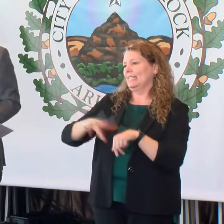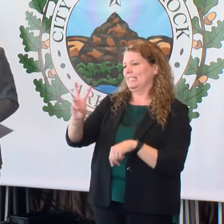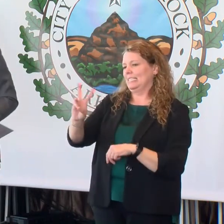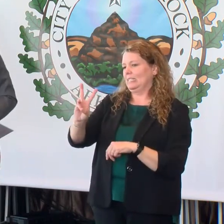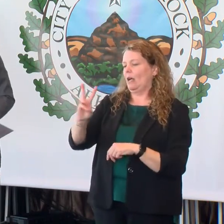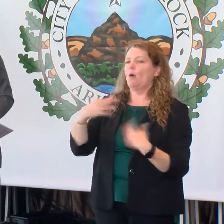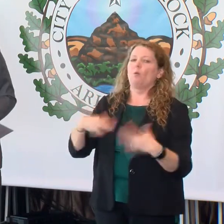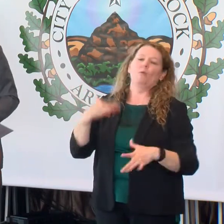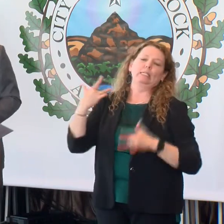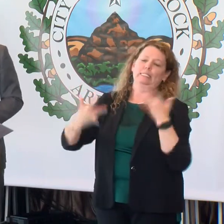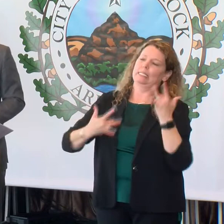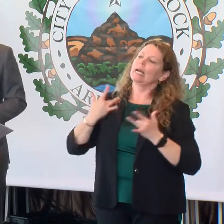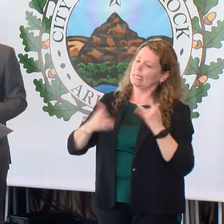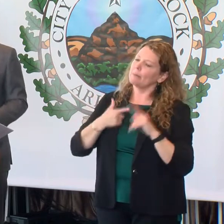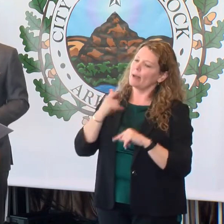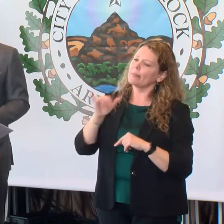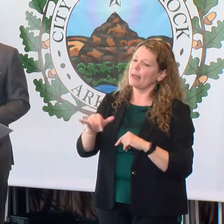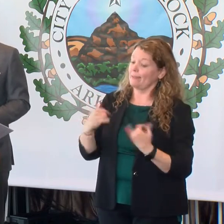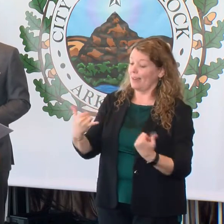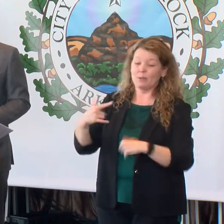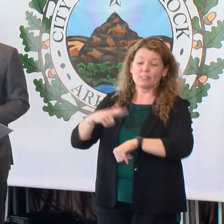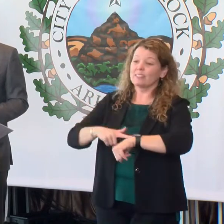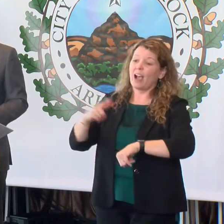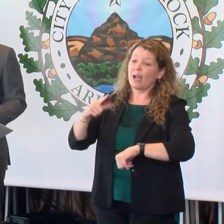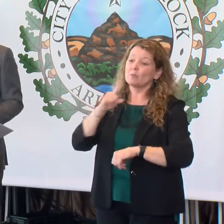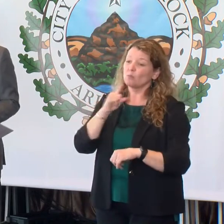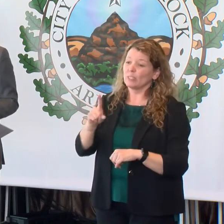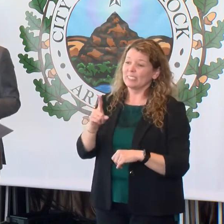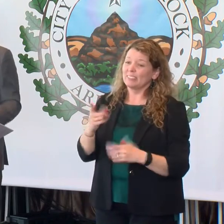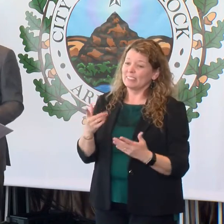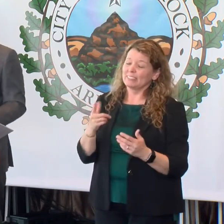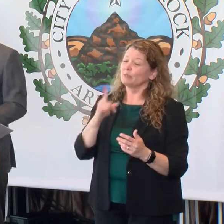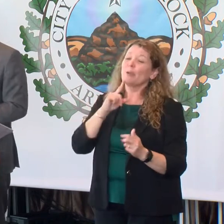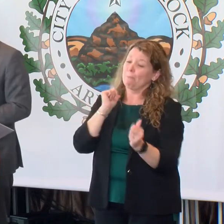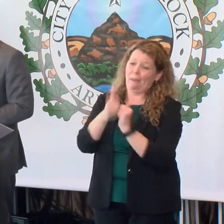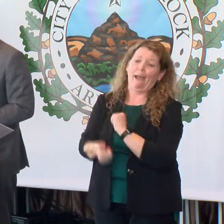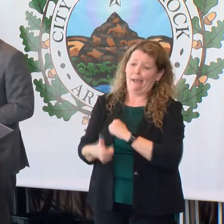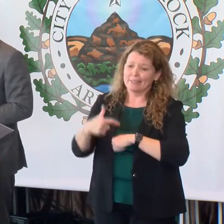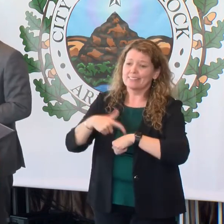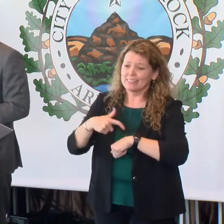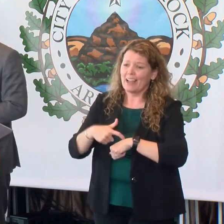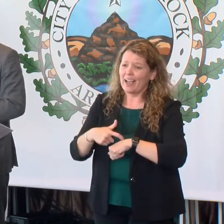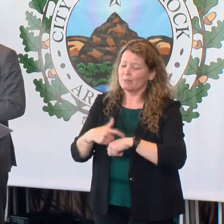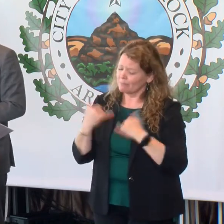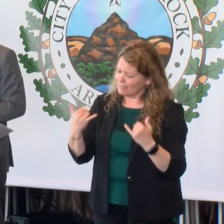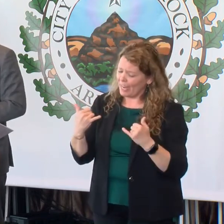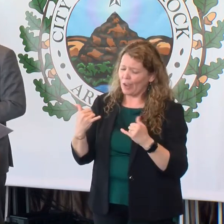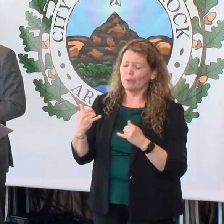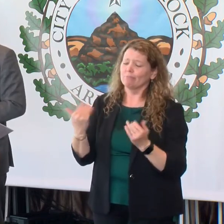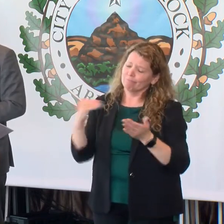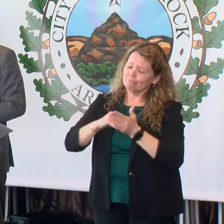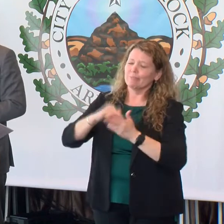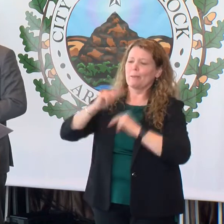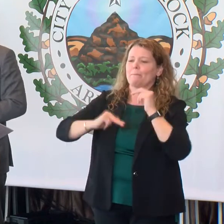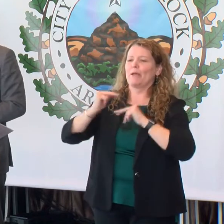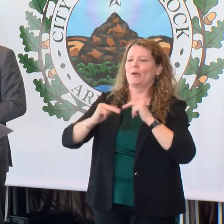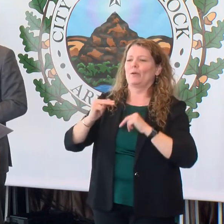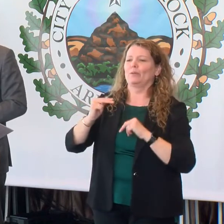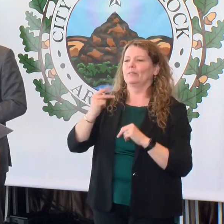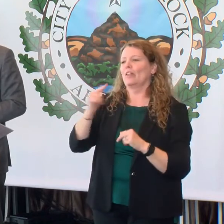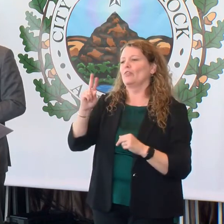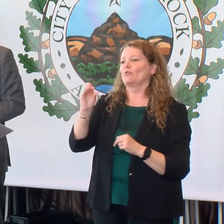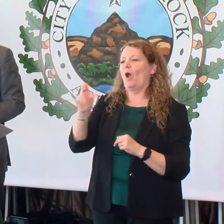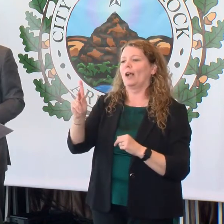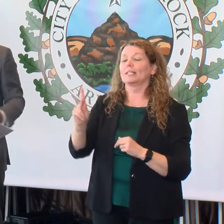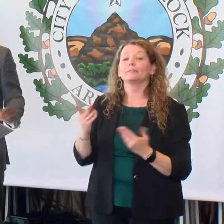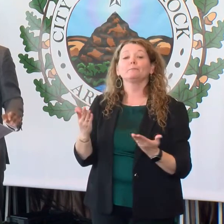excited about it. Again, it's time, and quite frankly, it's past time to rebuild the rock. We'll now have the floor for any